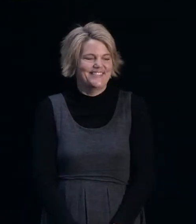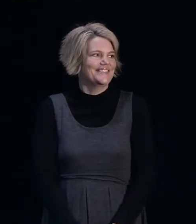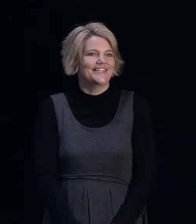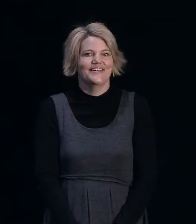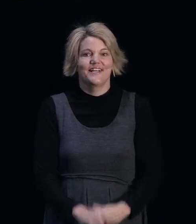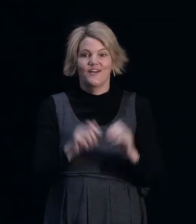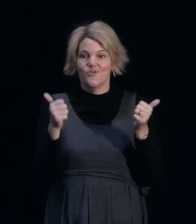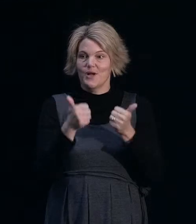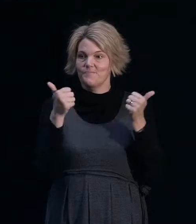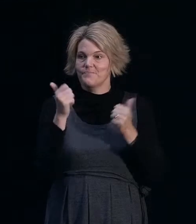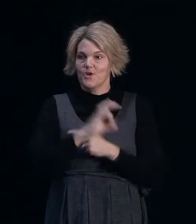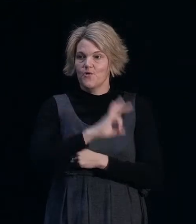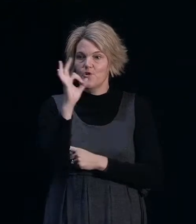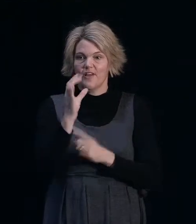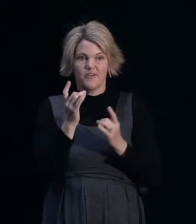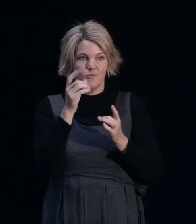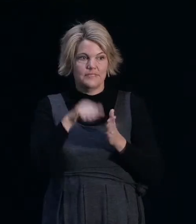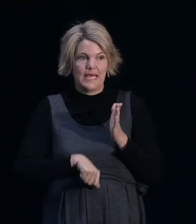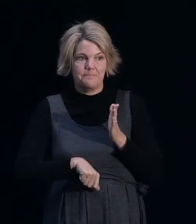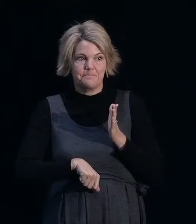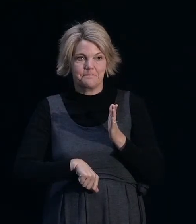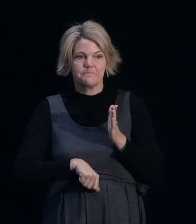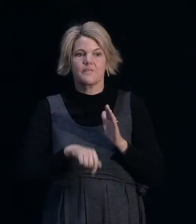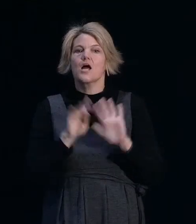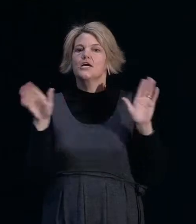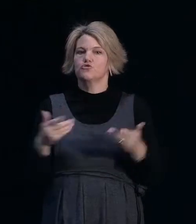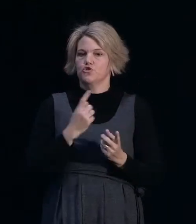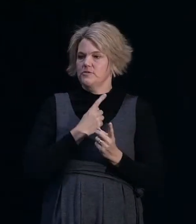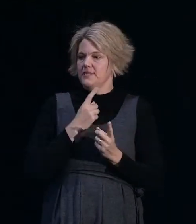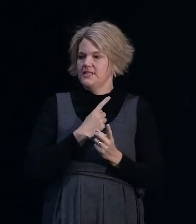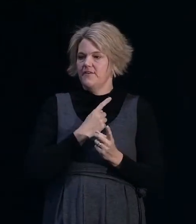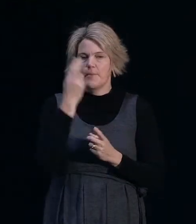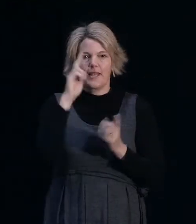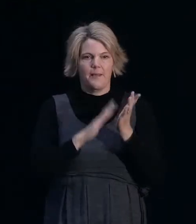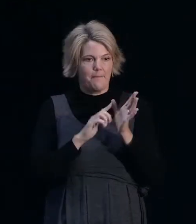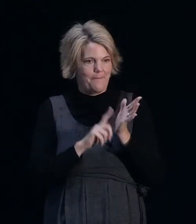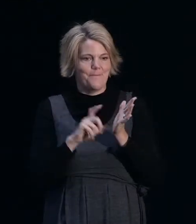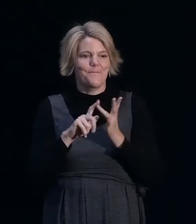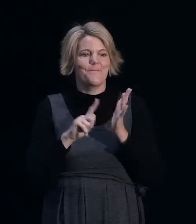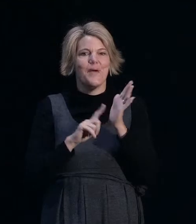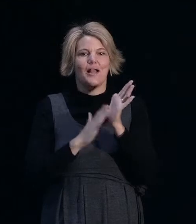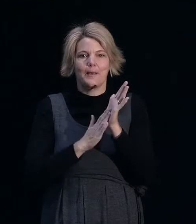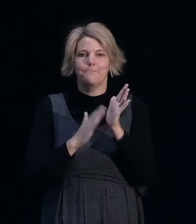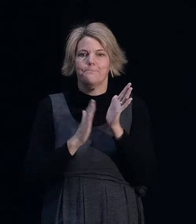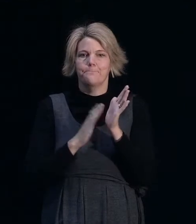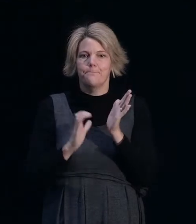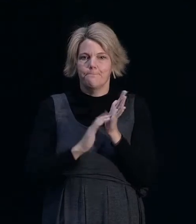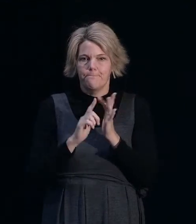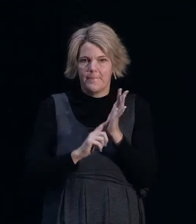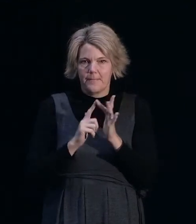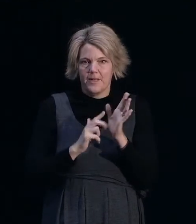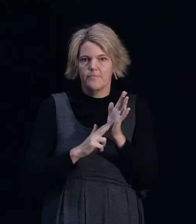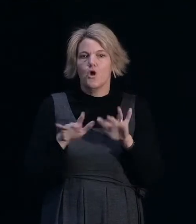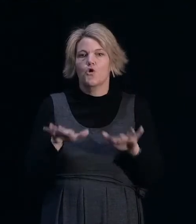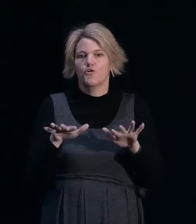All right, well, good morning. We might kick off. Let me just introduce myself. My name's Malcolm McMillan. I'm the Earthquake Recovery Operations Manager